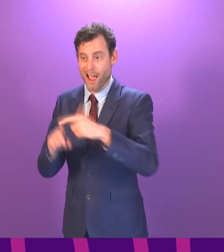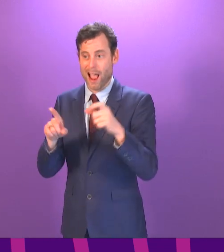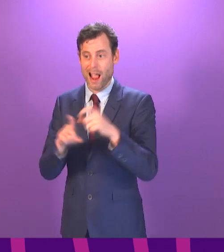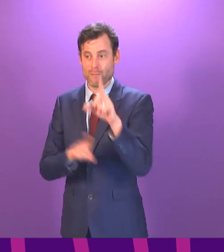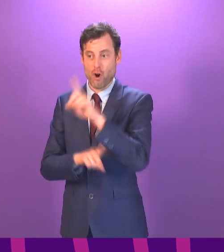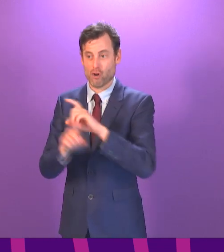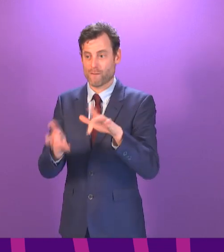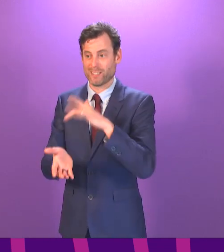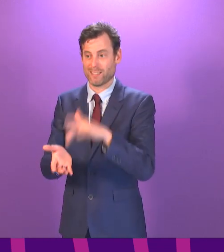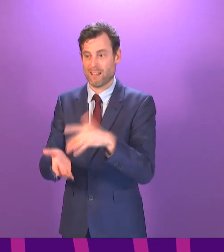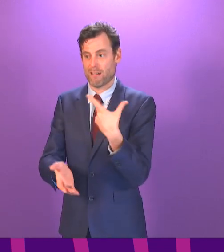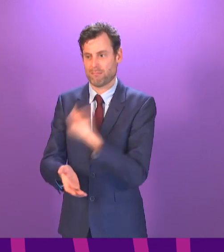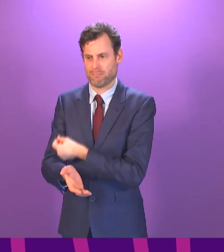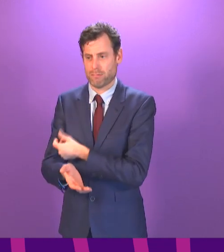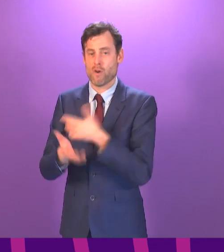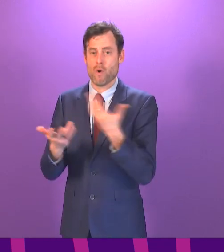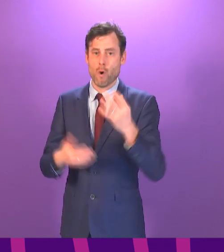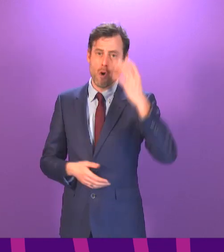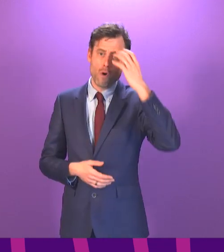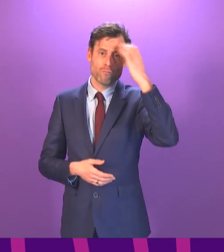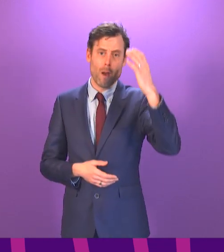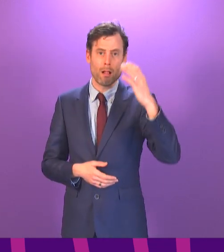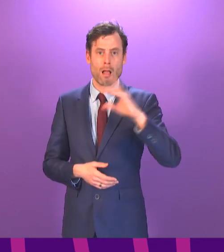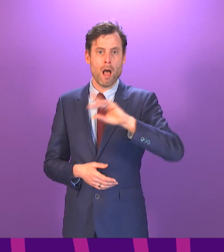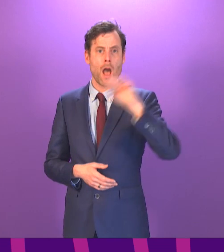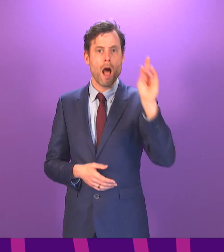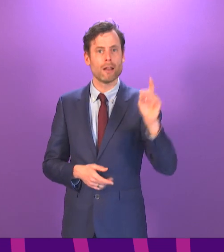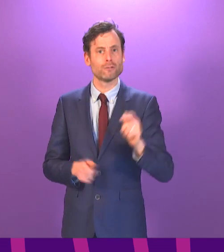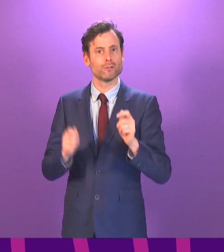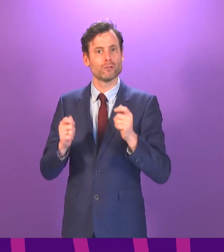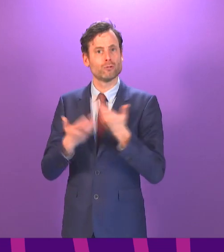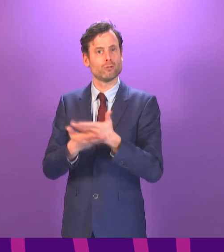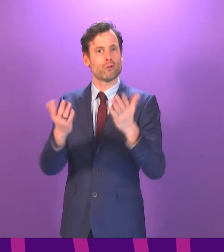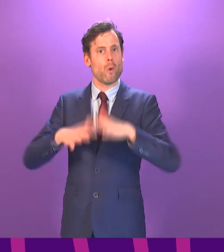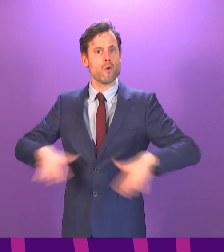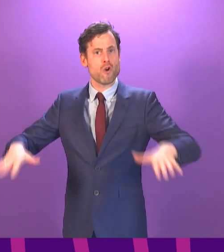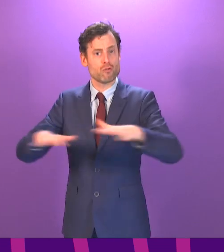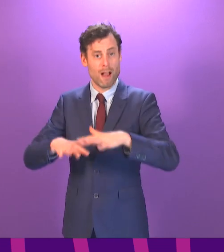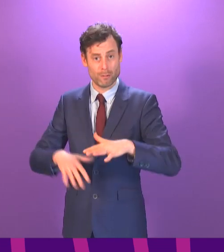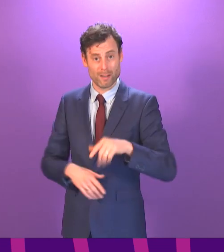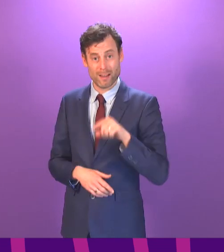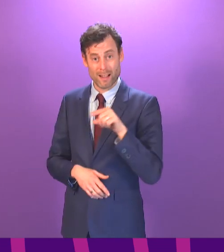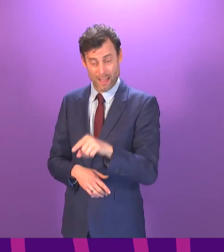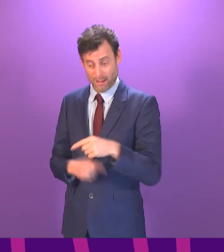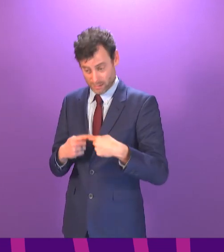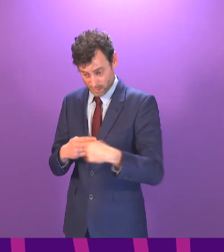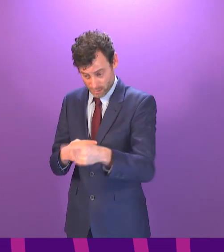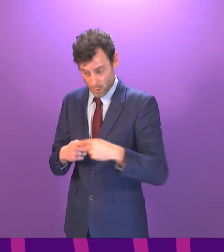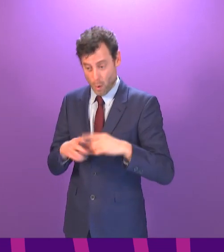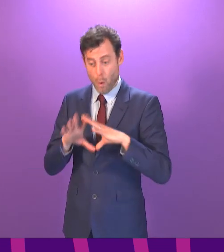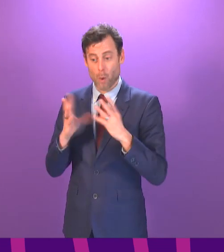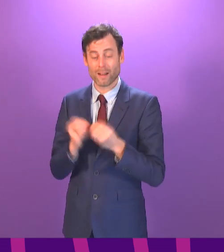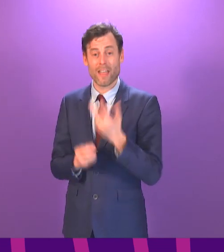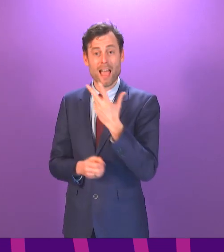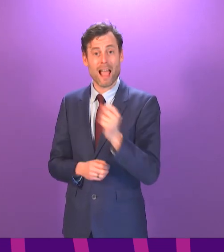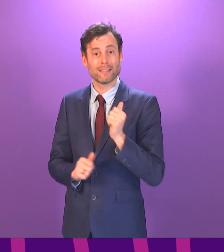Centre or even worse, the Royal Highland Showground. That's a round trip of around 80 miles, two or three bus journeys, a return